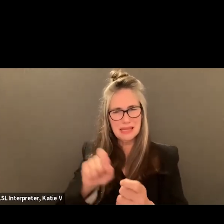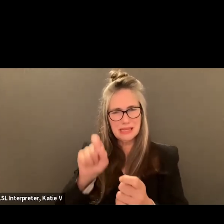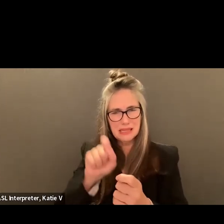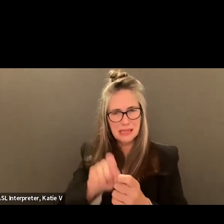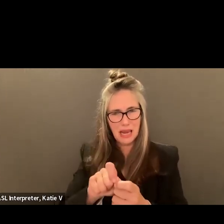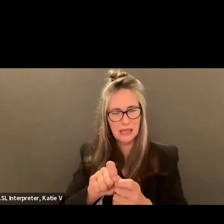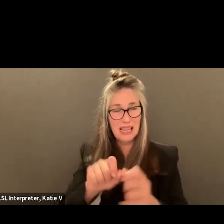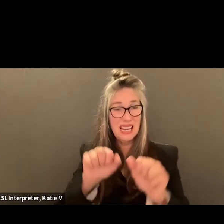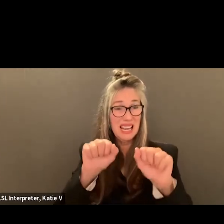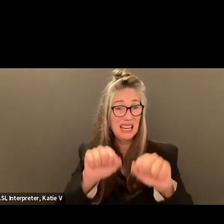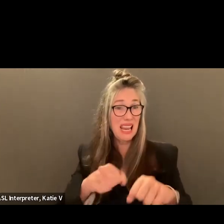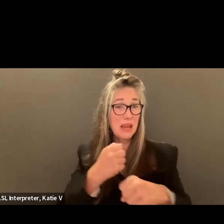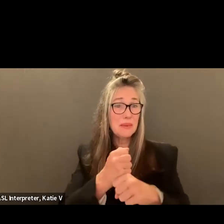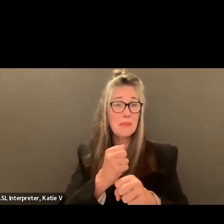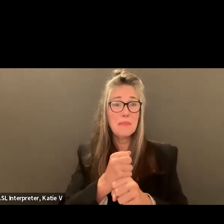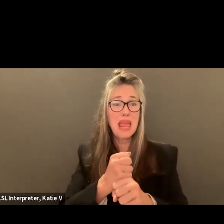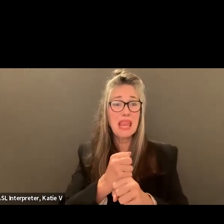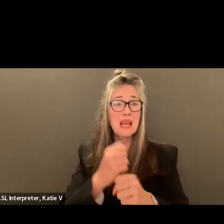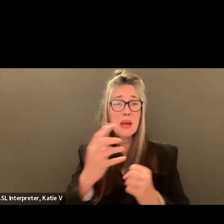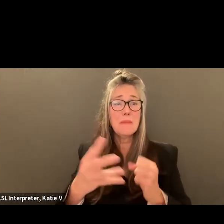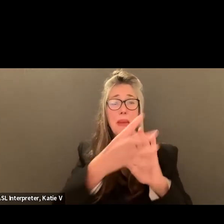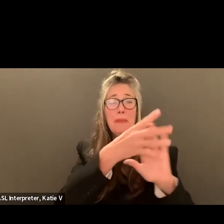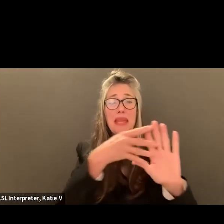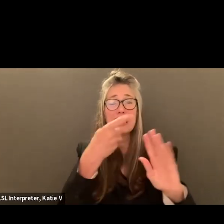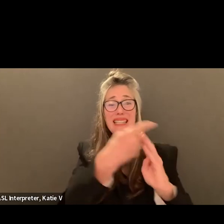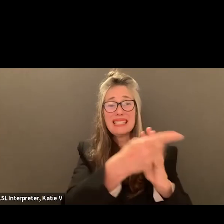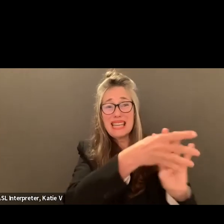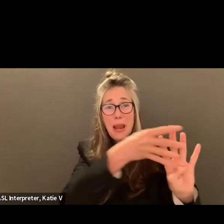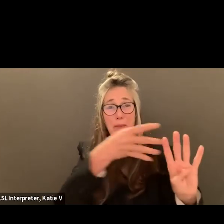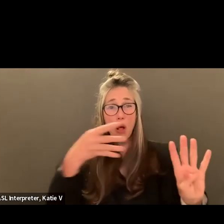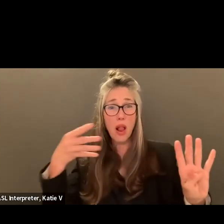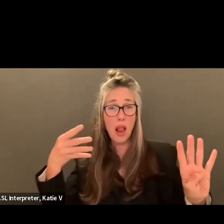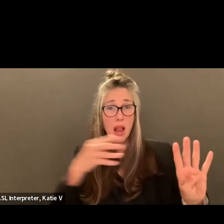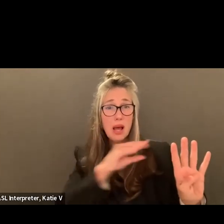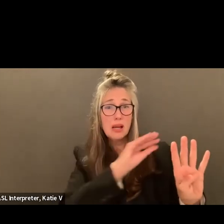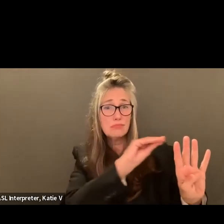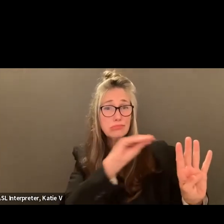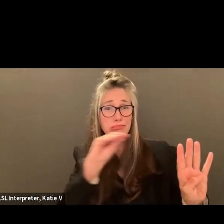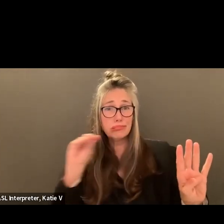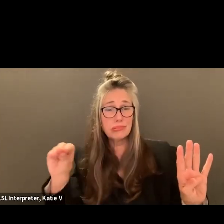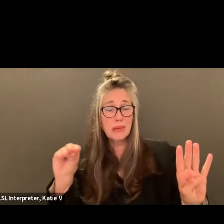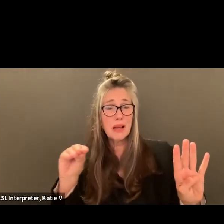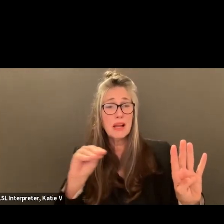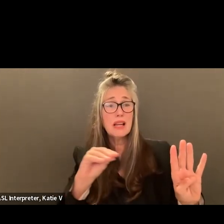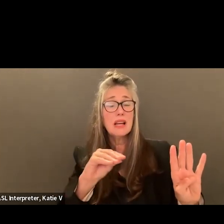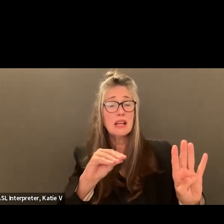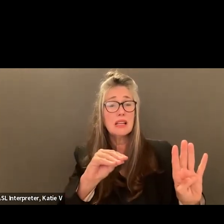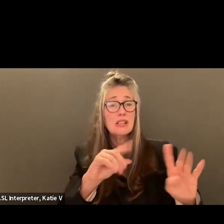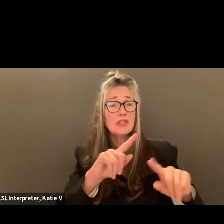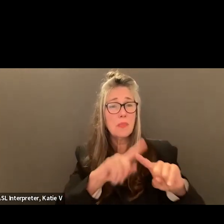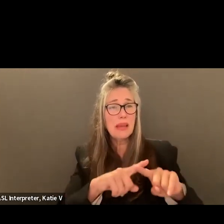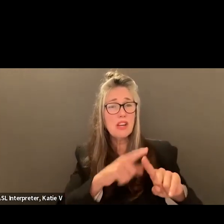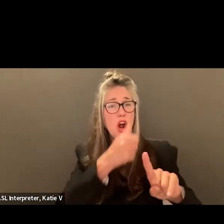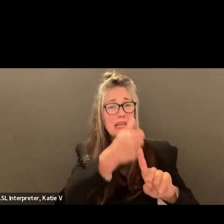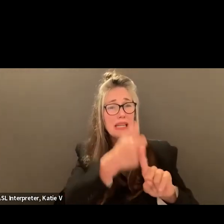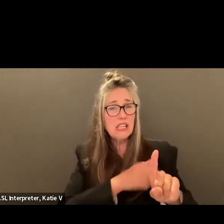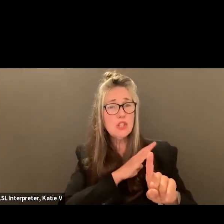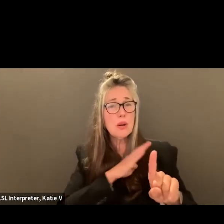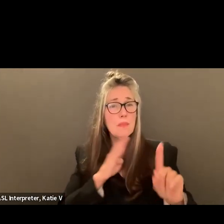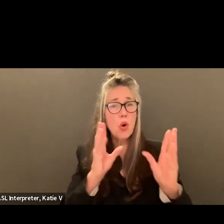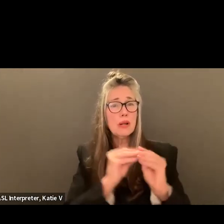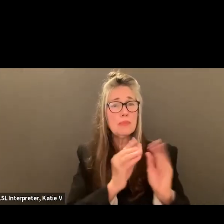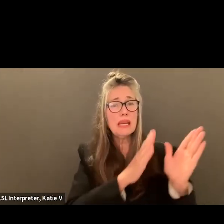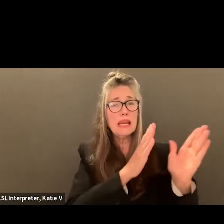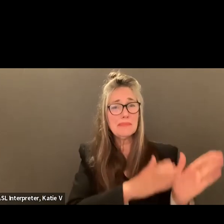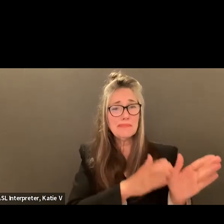a possibility to create some sort of a table that would keep track of it from board meeting to board meeting. And also